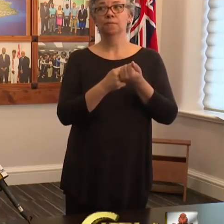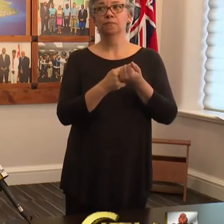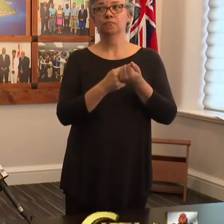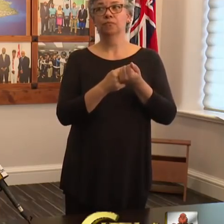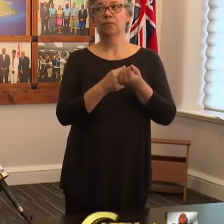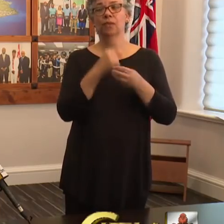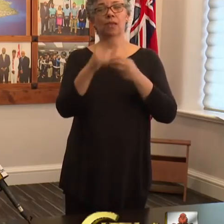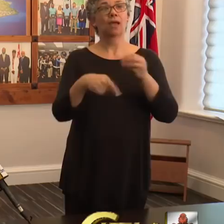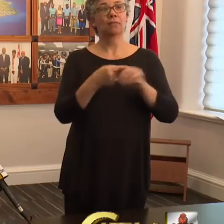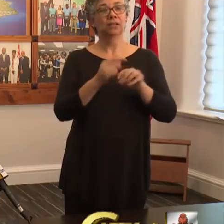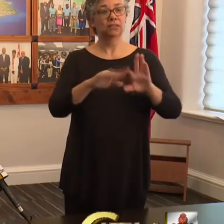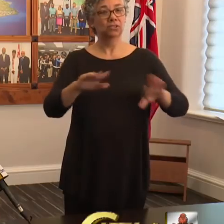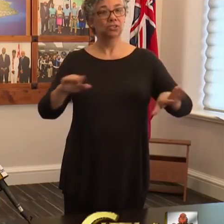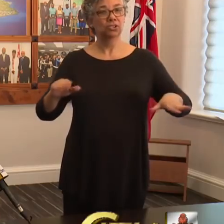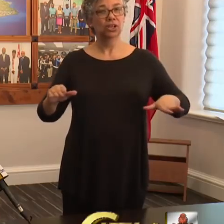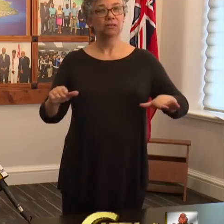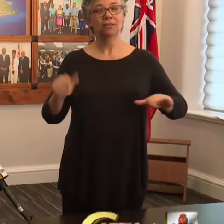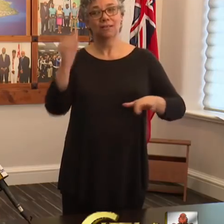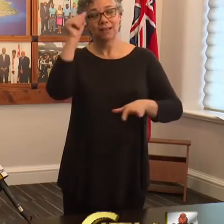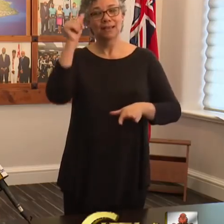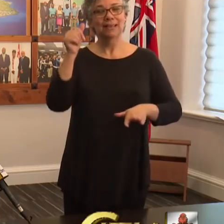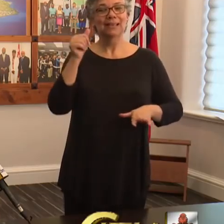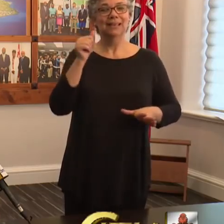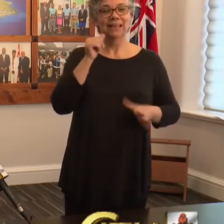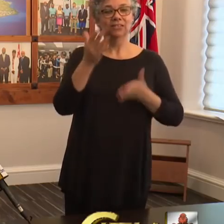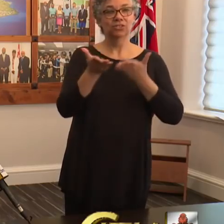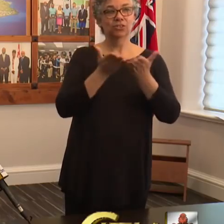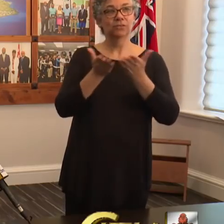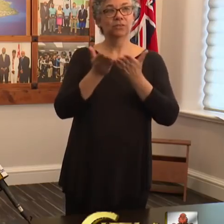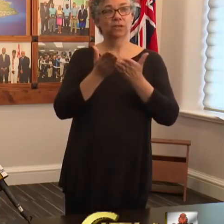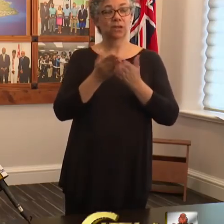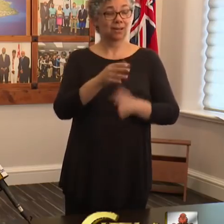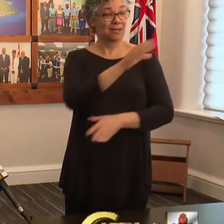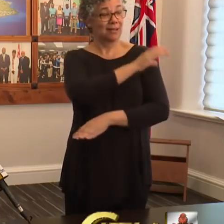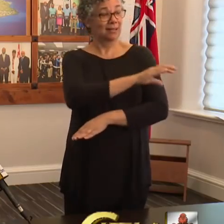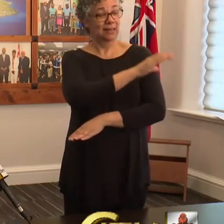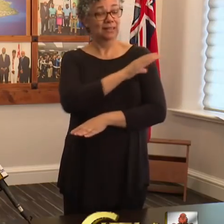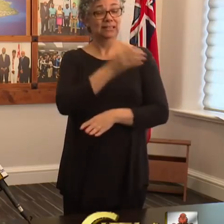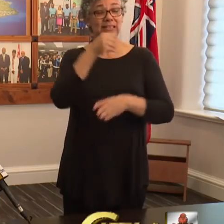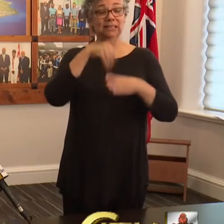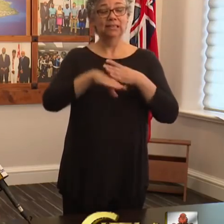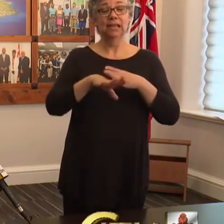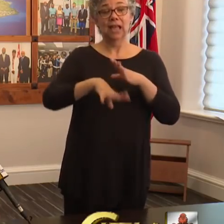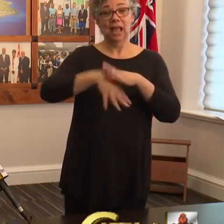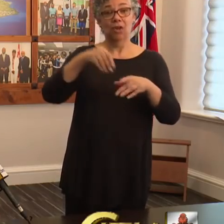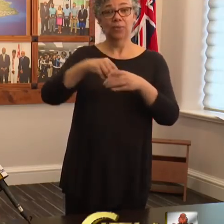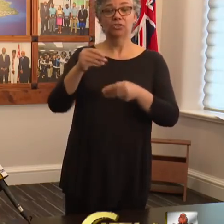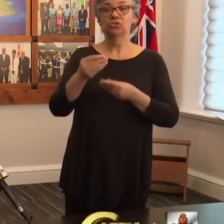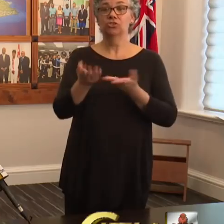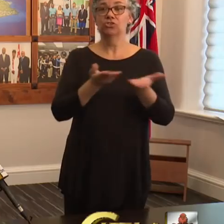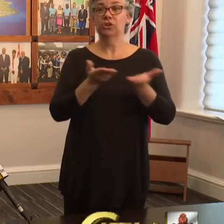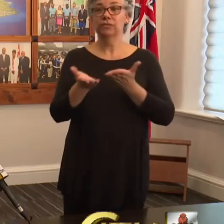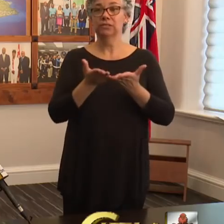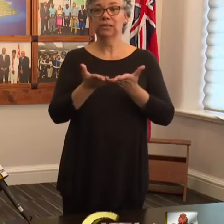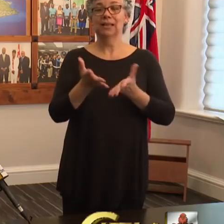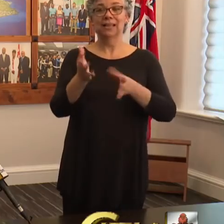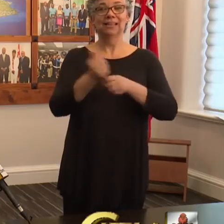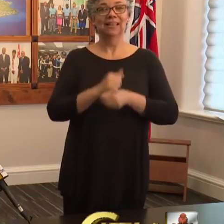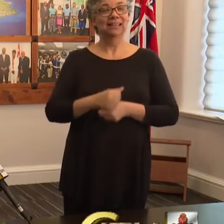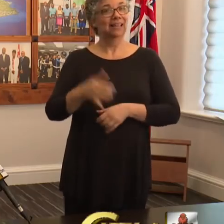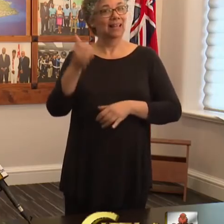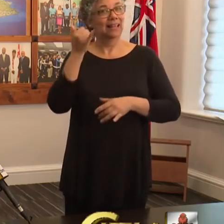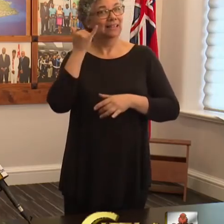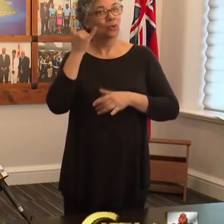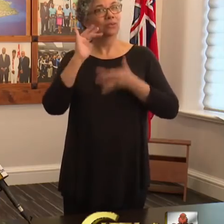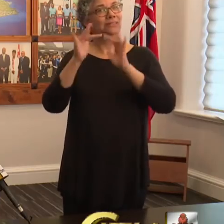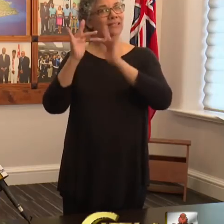Regarding child and adolescent services, clients in the outpatient service are receiving telehealth via numerous platforms.